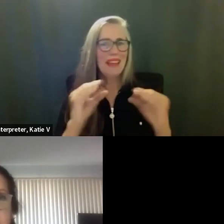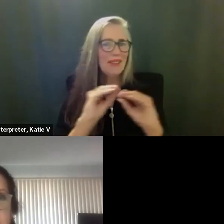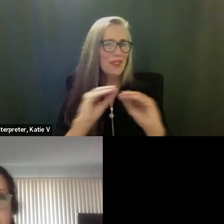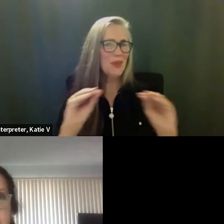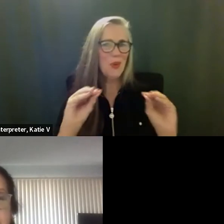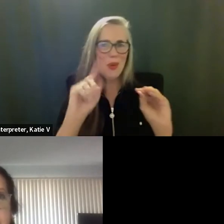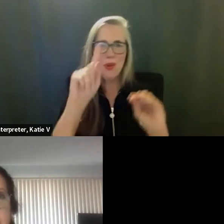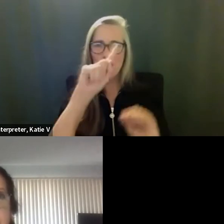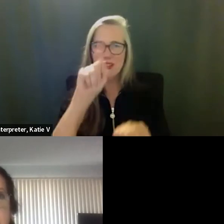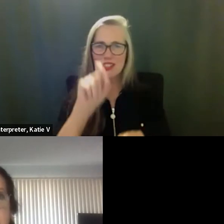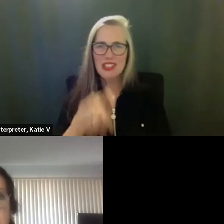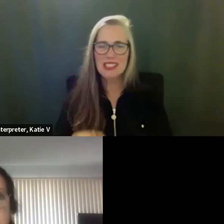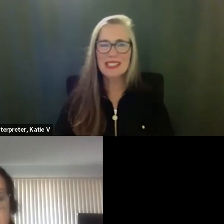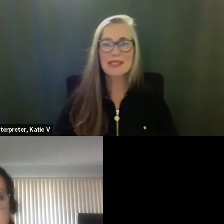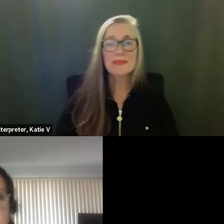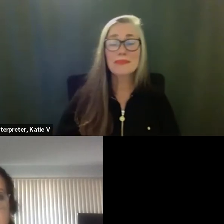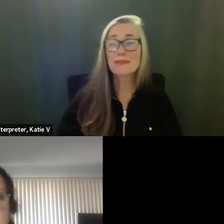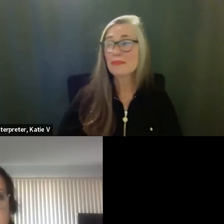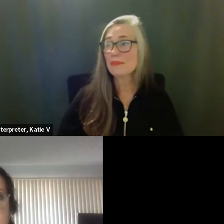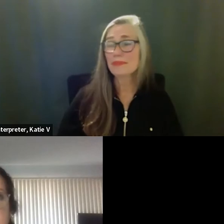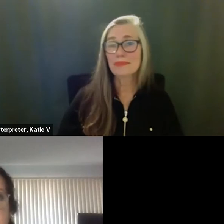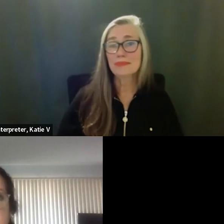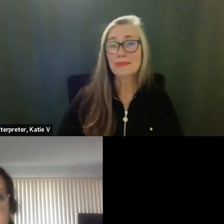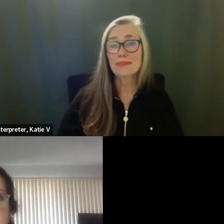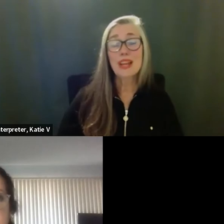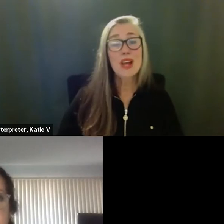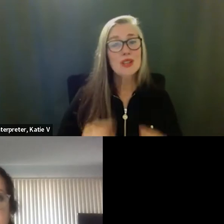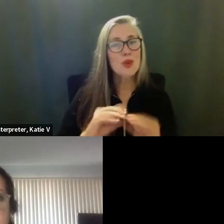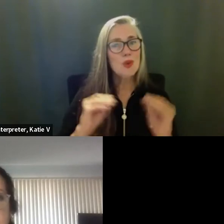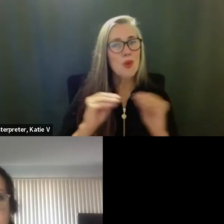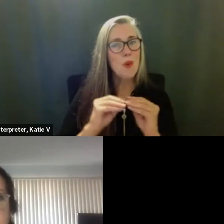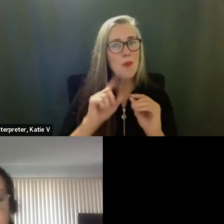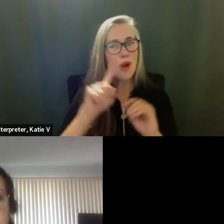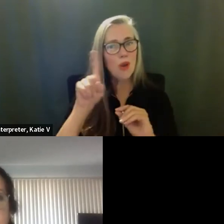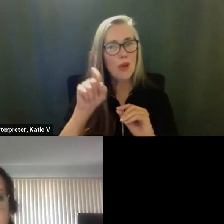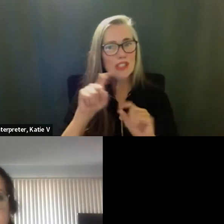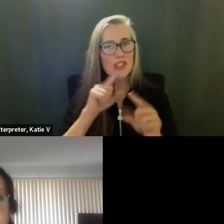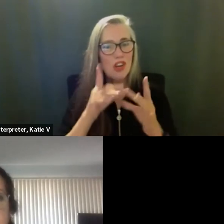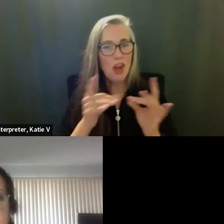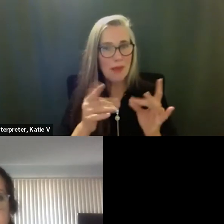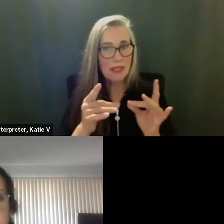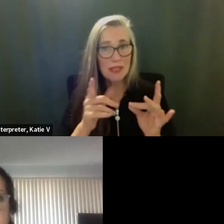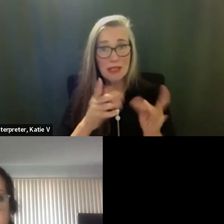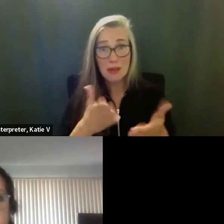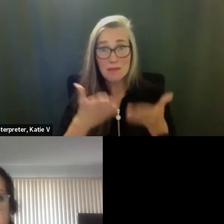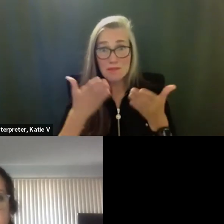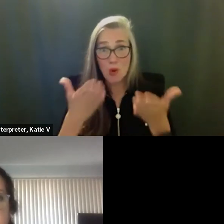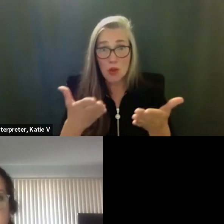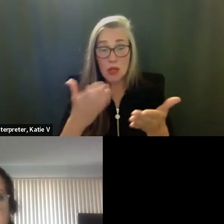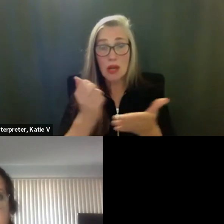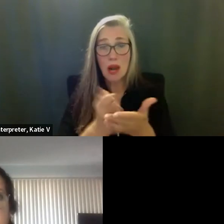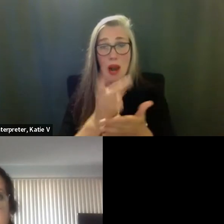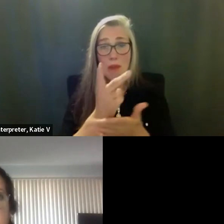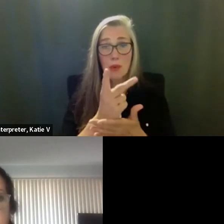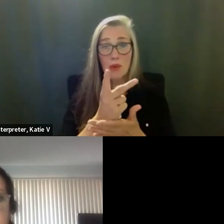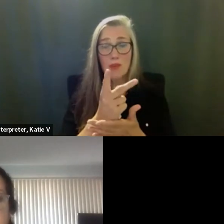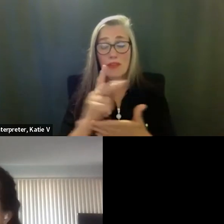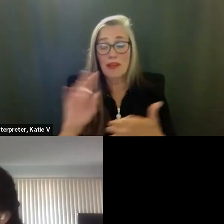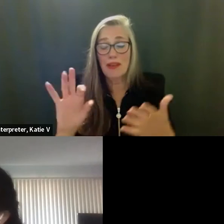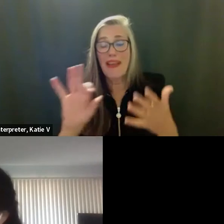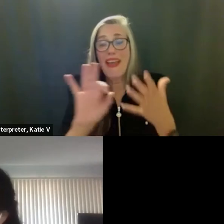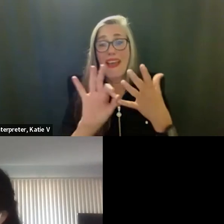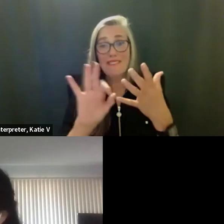Okay. Hear no further questions or comments. Move a motion to move approval of item F5. I move,